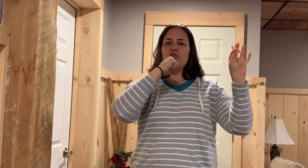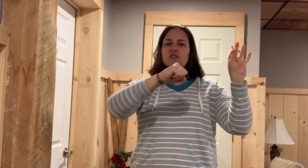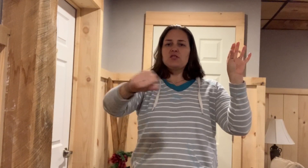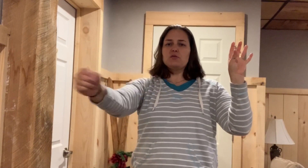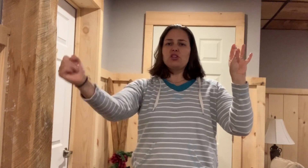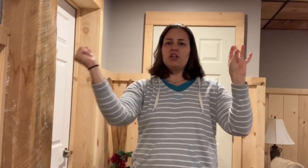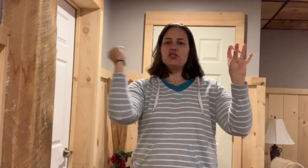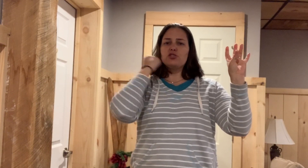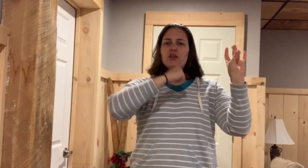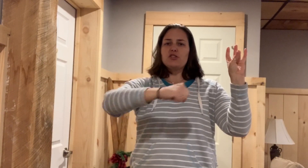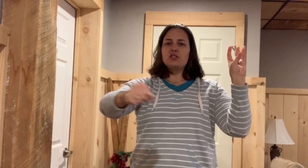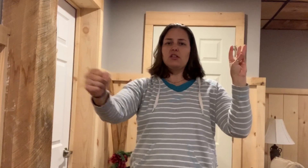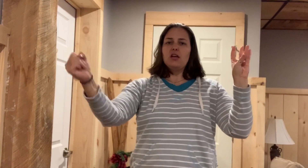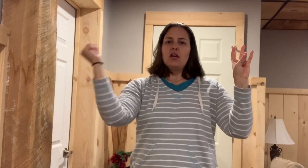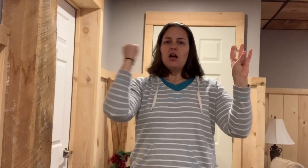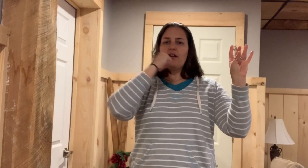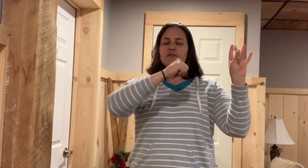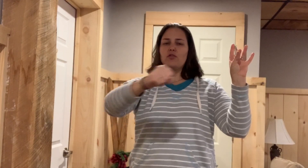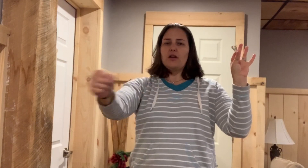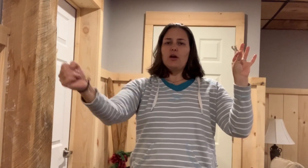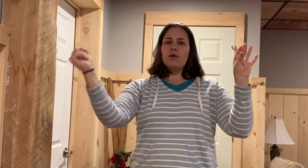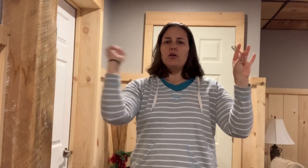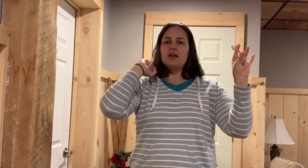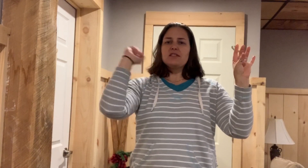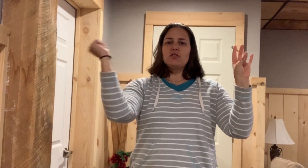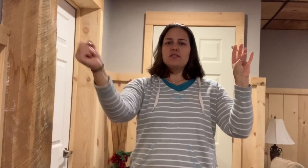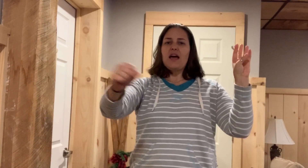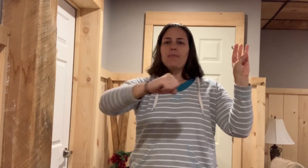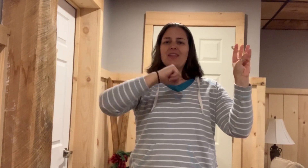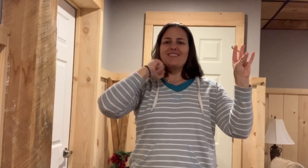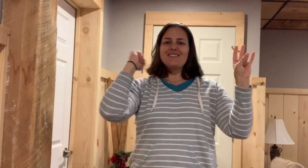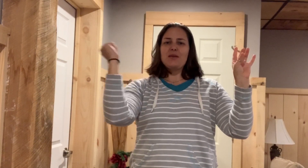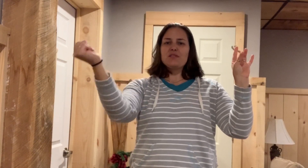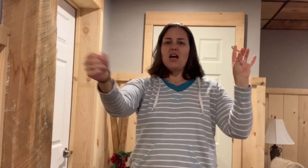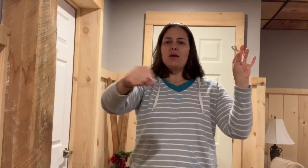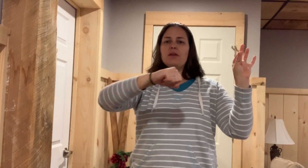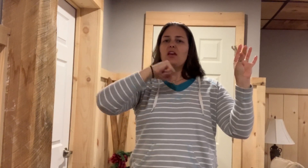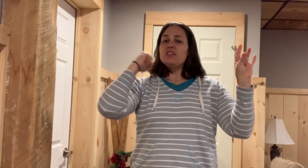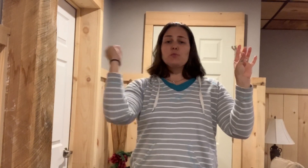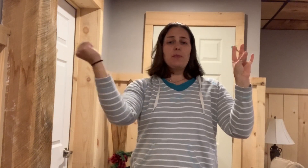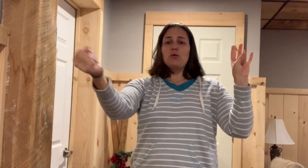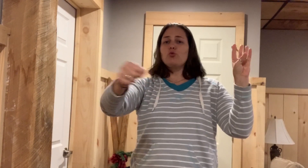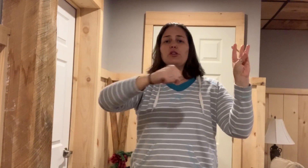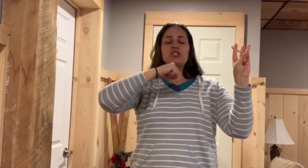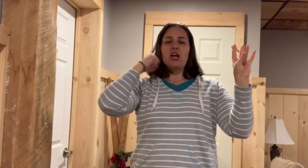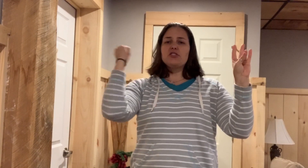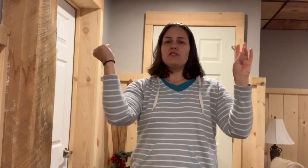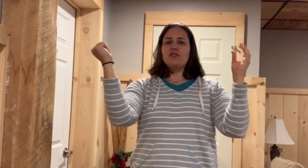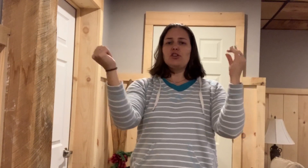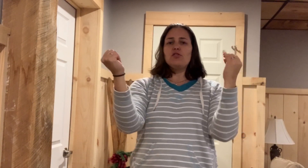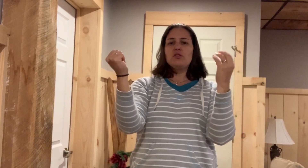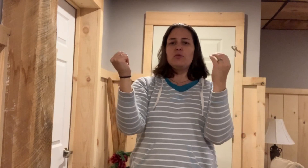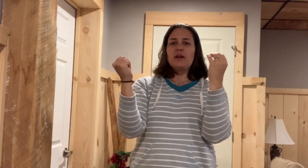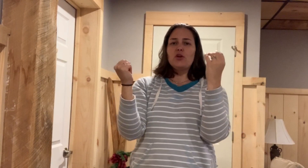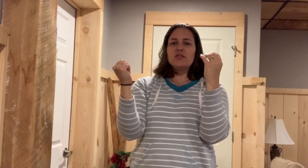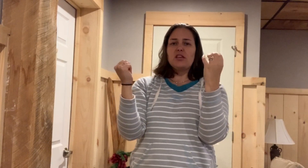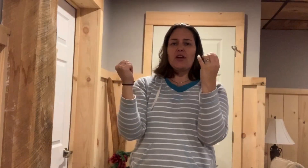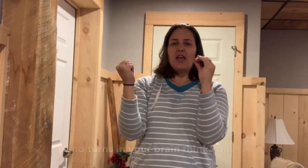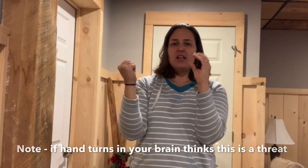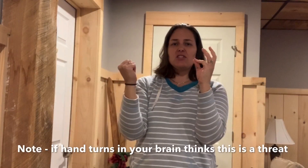try to change your direction of your elbow and still tap at the same time. This might be really challenging for you. You might notice that your hand is